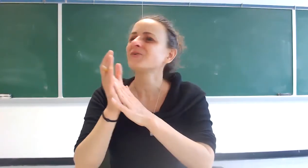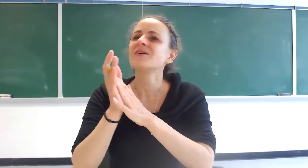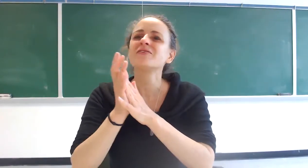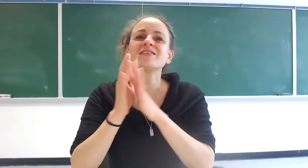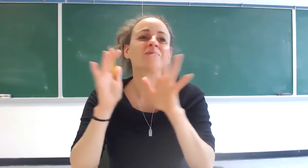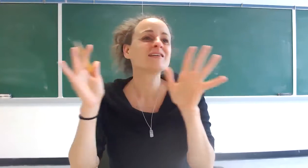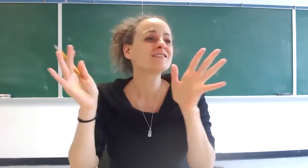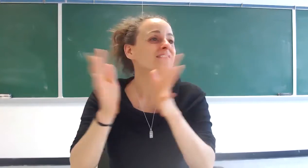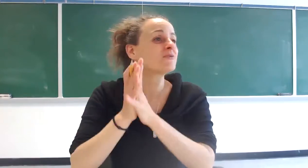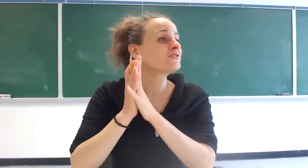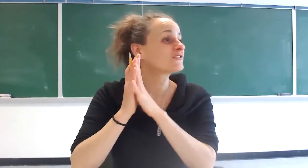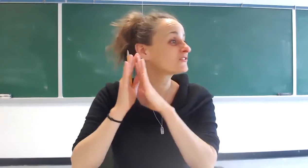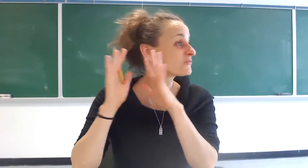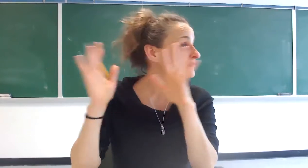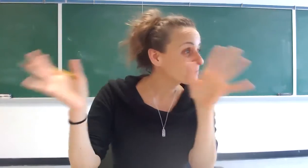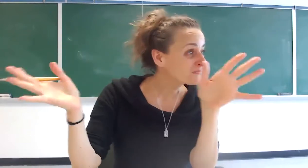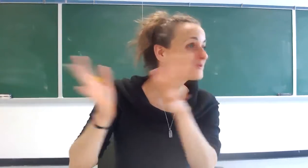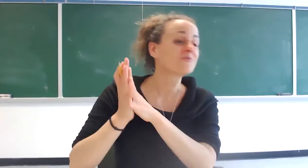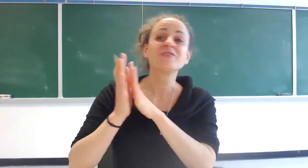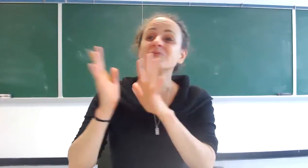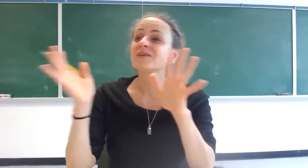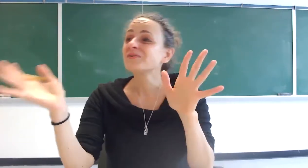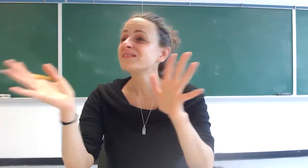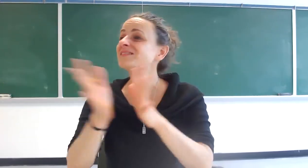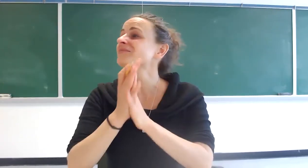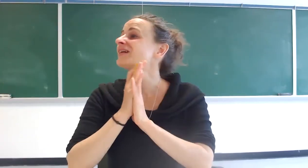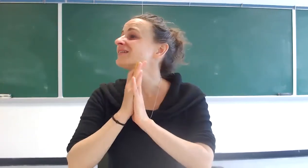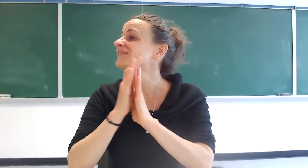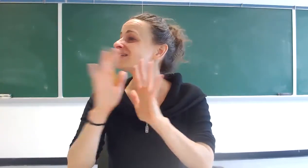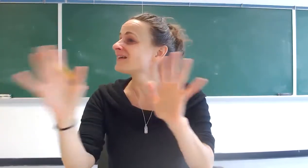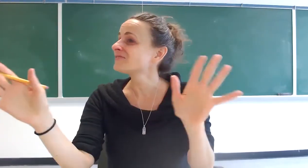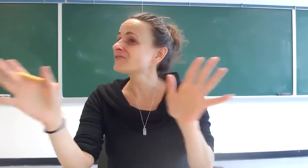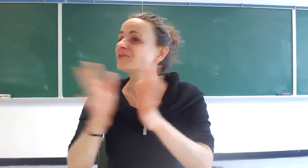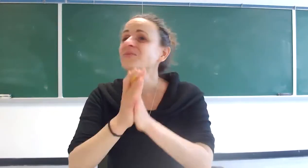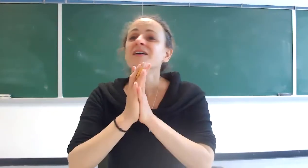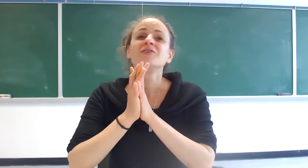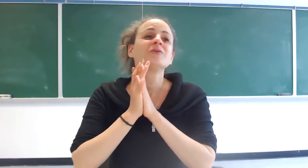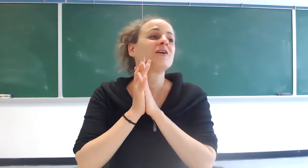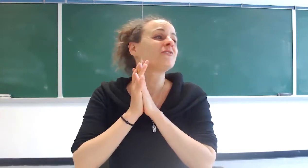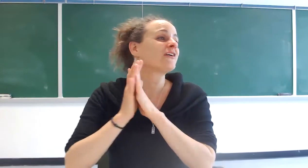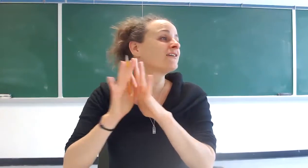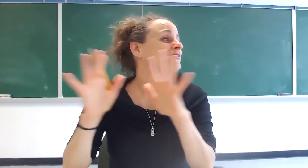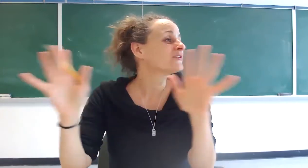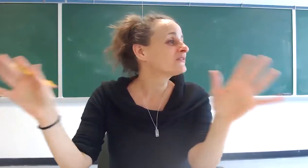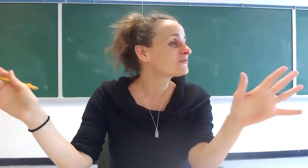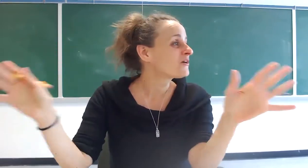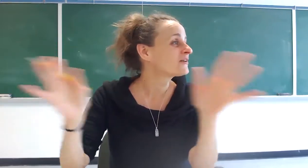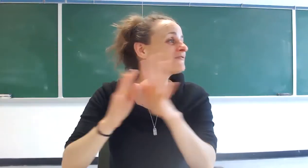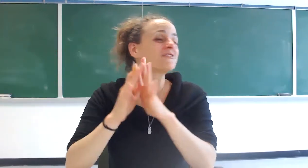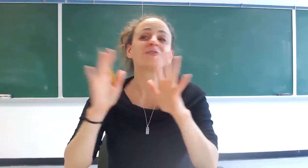whoever is in a relationship or you just broke up or you want to be in a relationship that is the class for you you will understand everything you did wrong everything you